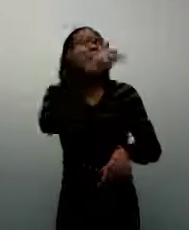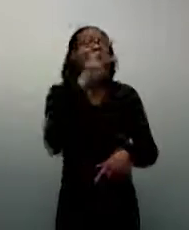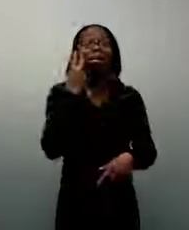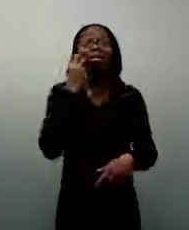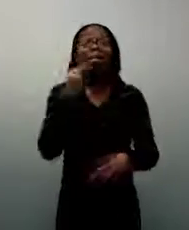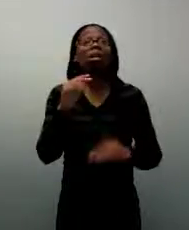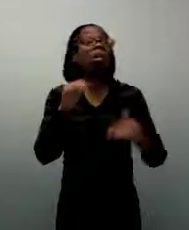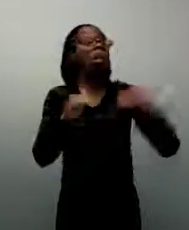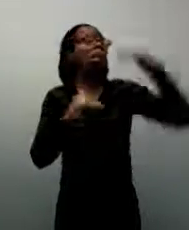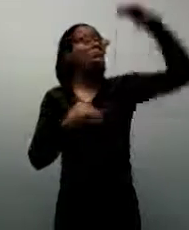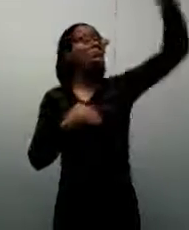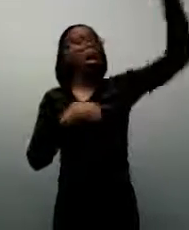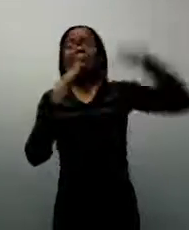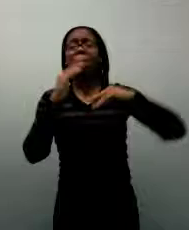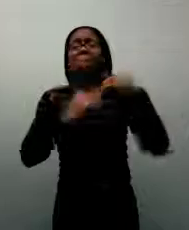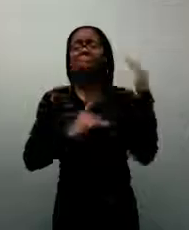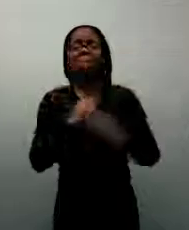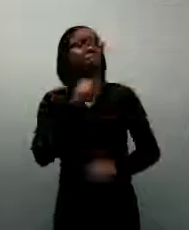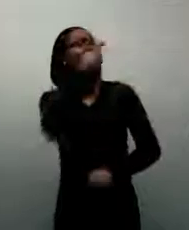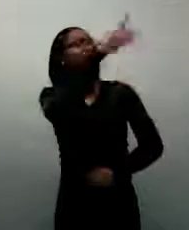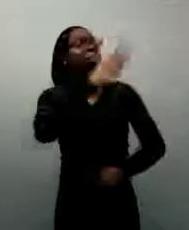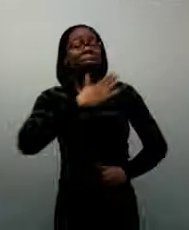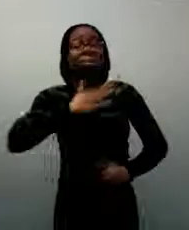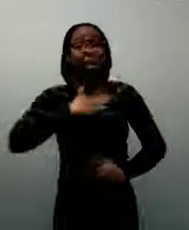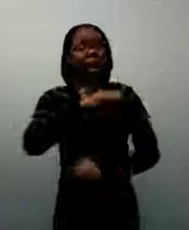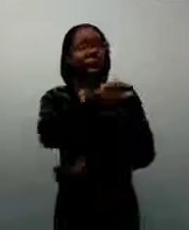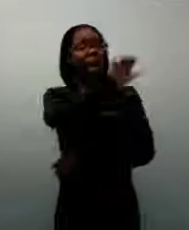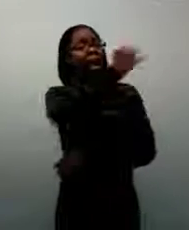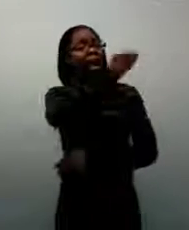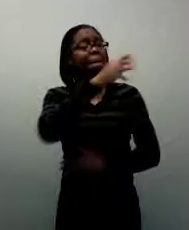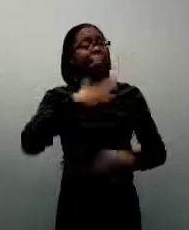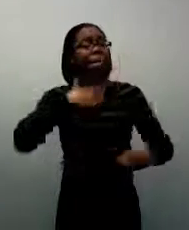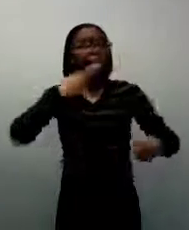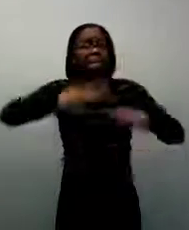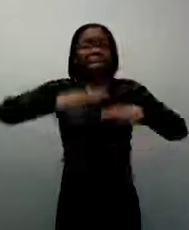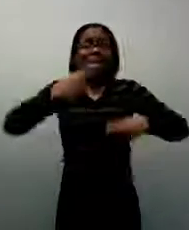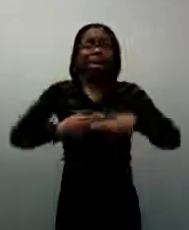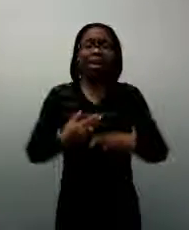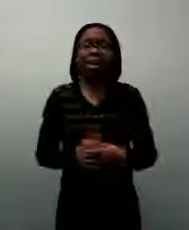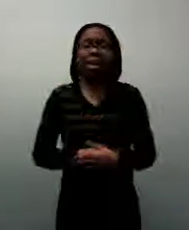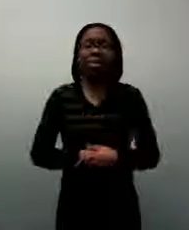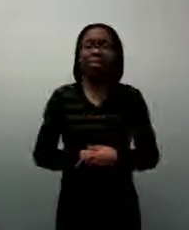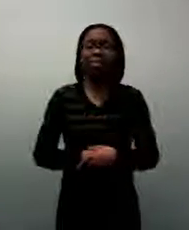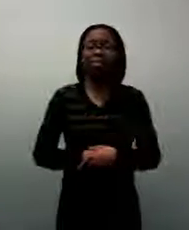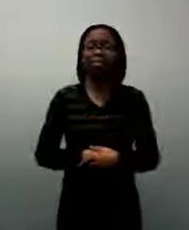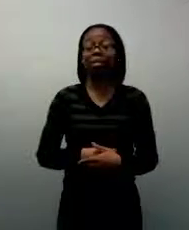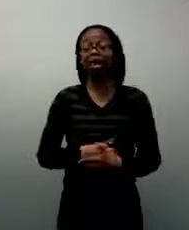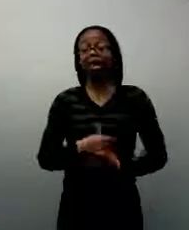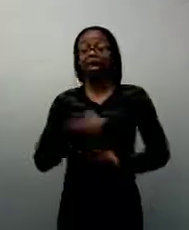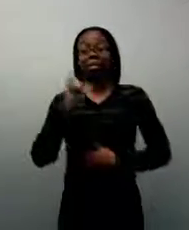it's an A. She'll say, there's my letter to my name. And taking those tiny steps